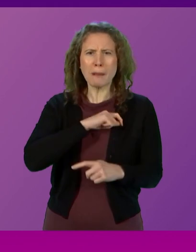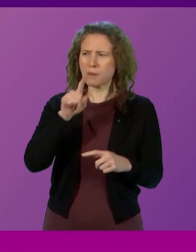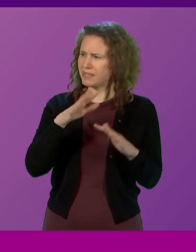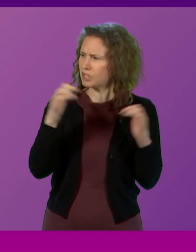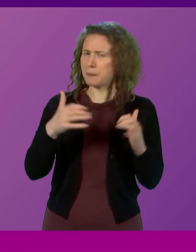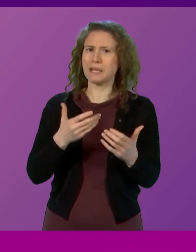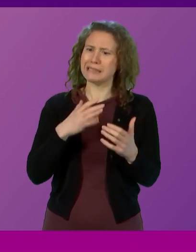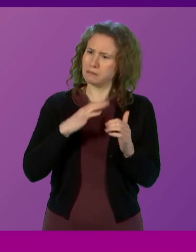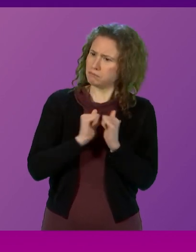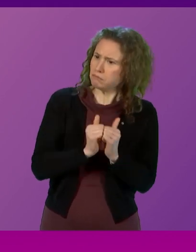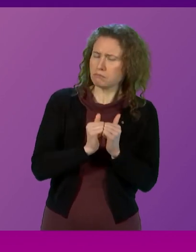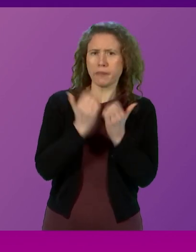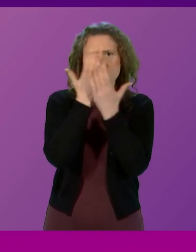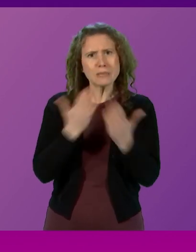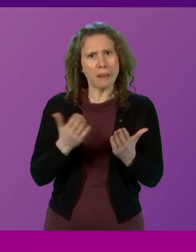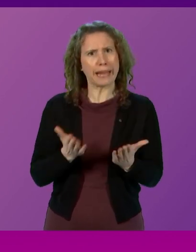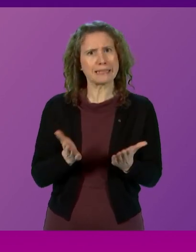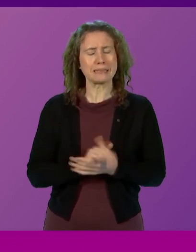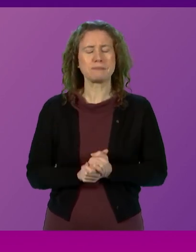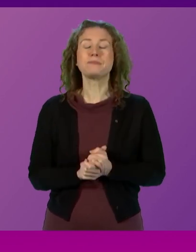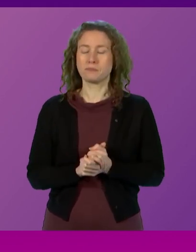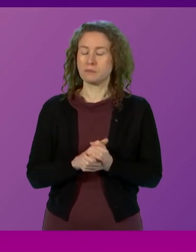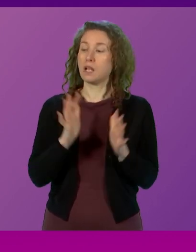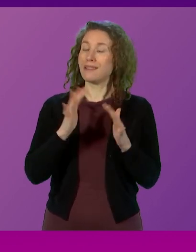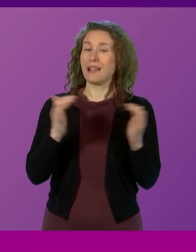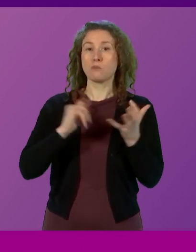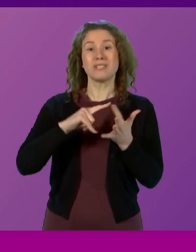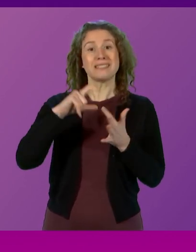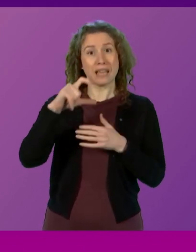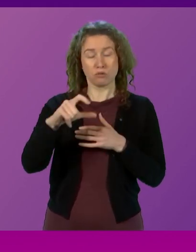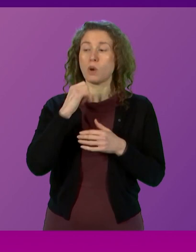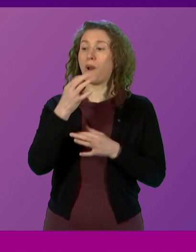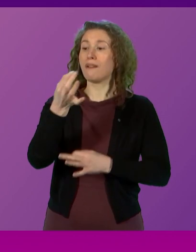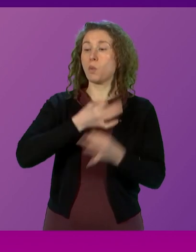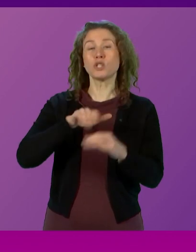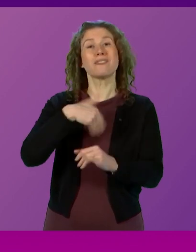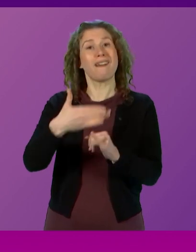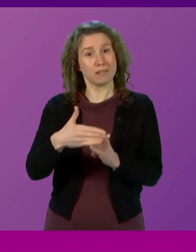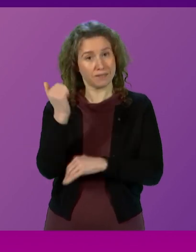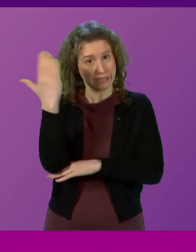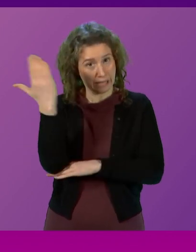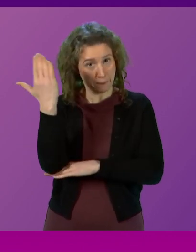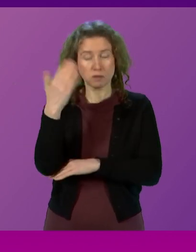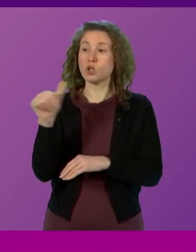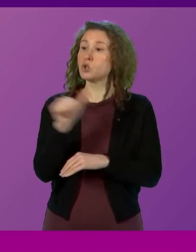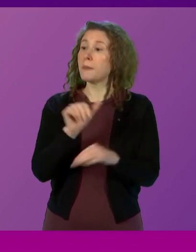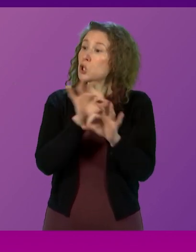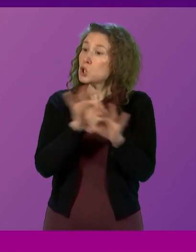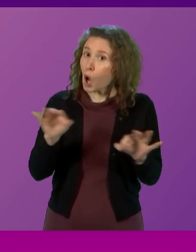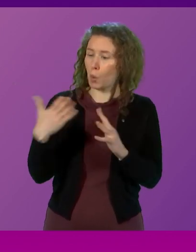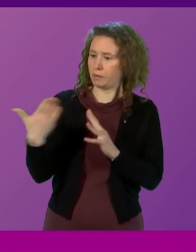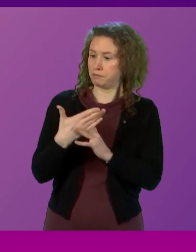deserves that courtesy and respect. The Cabinet Secretary will take questions at the end of his statement and so there should be no